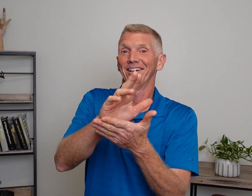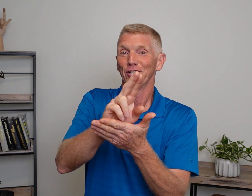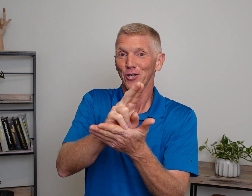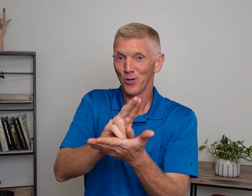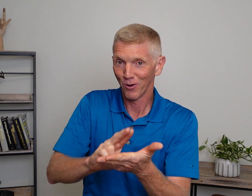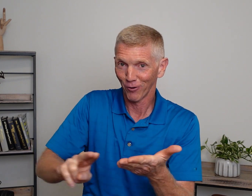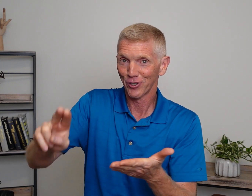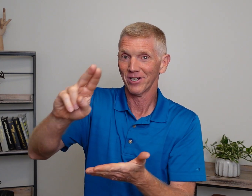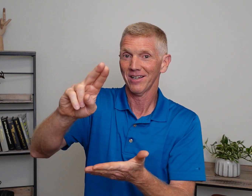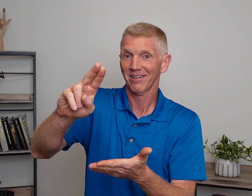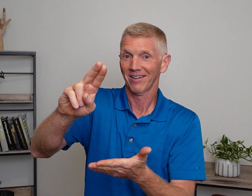University.